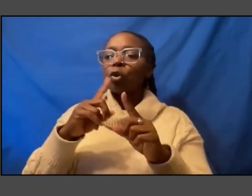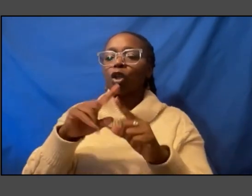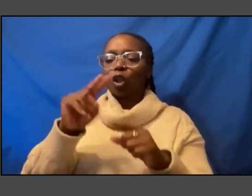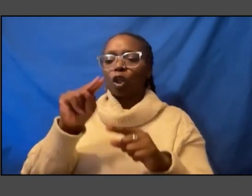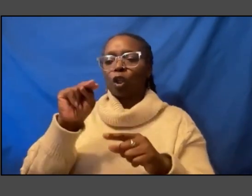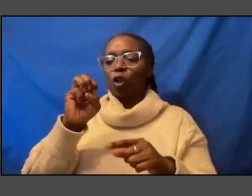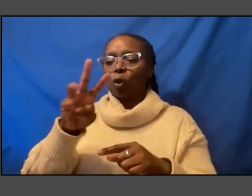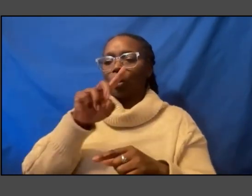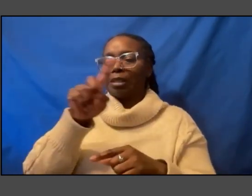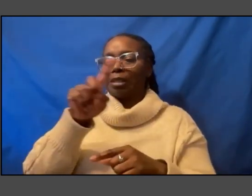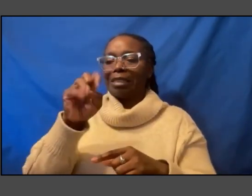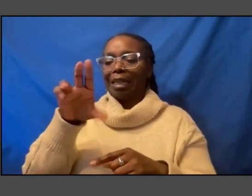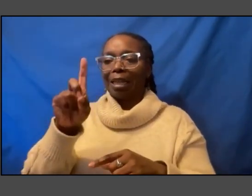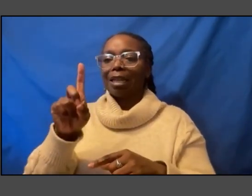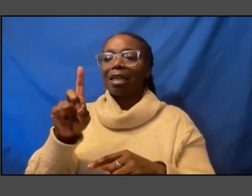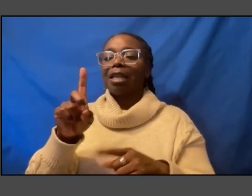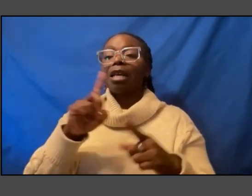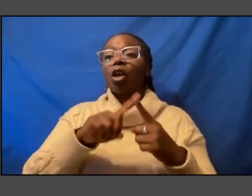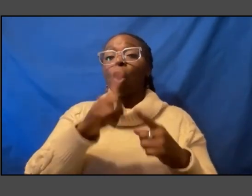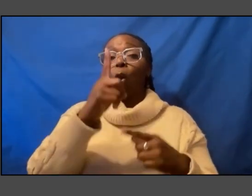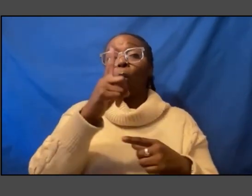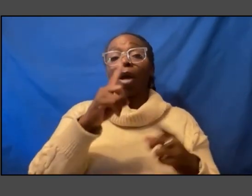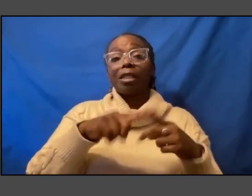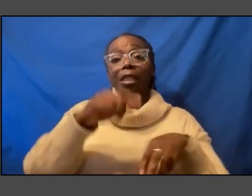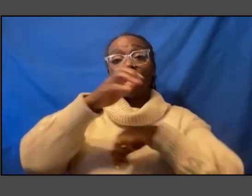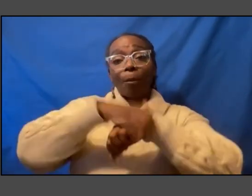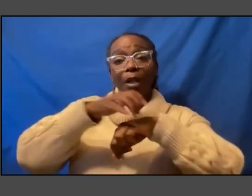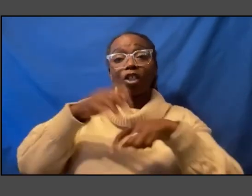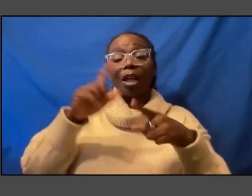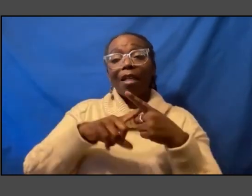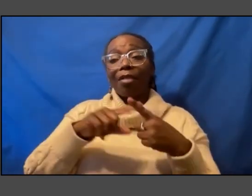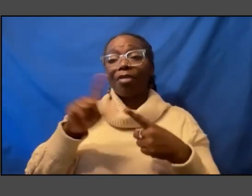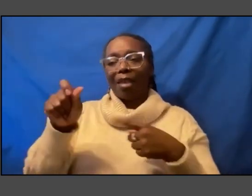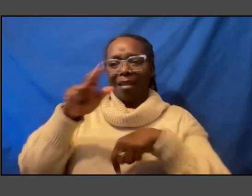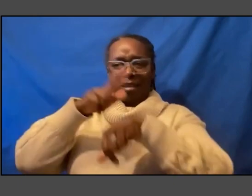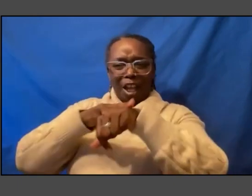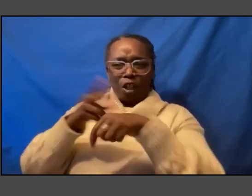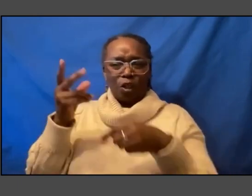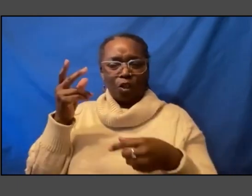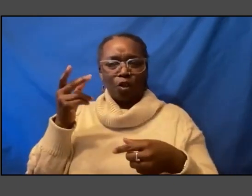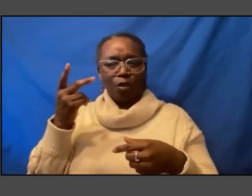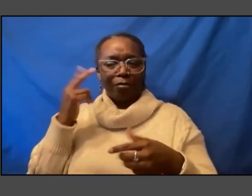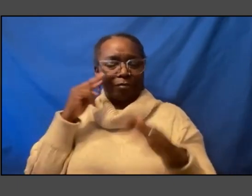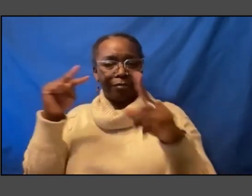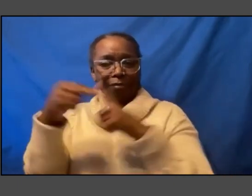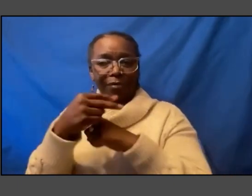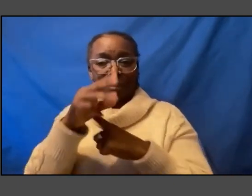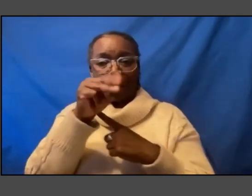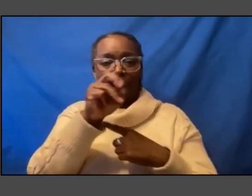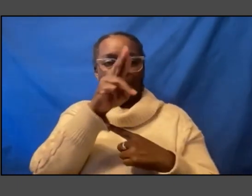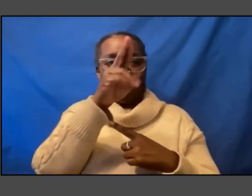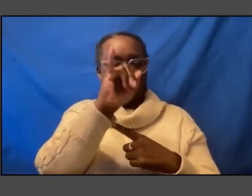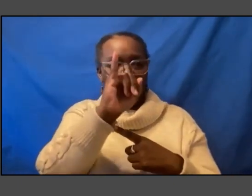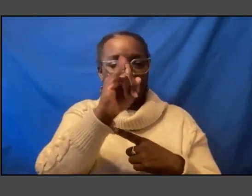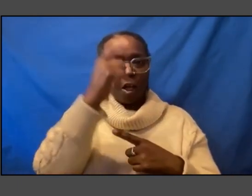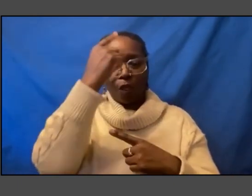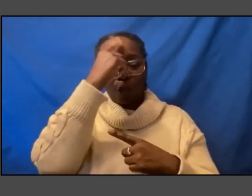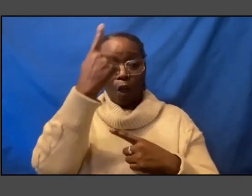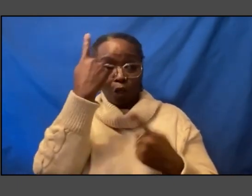lens one is the british lens and it's fascinating to see where where the maoris thought their agreements were one way the british thought it was